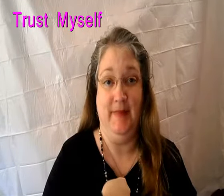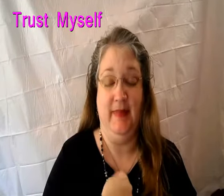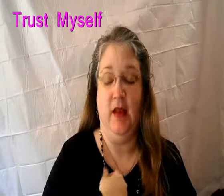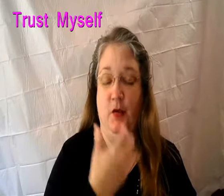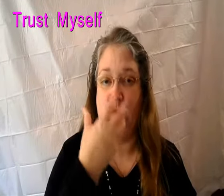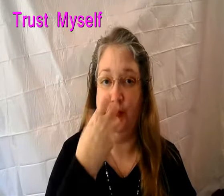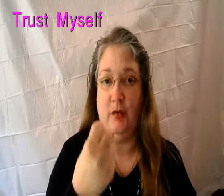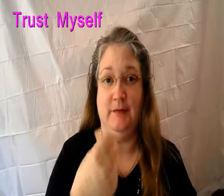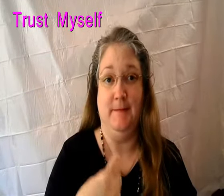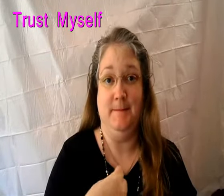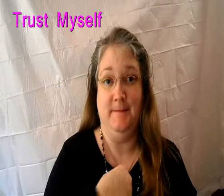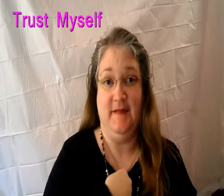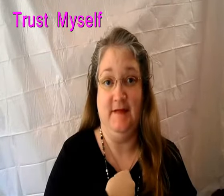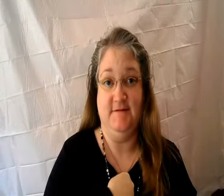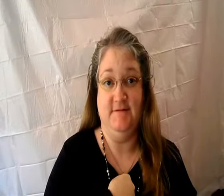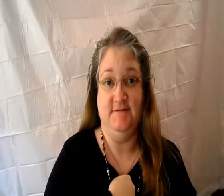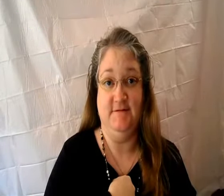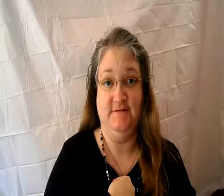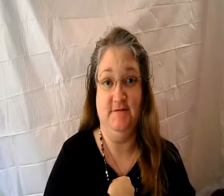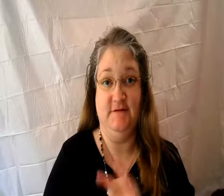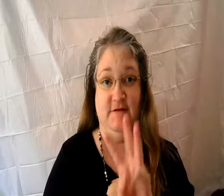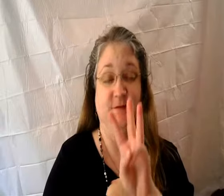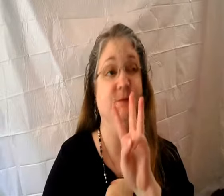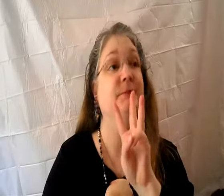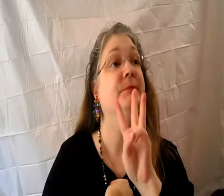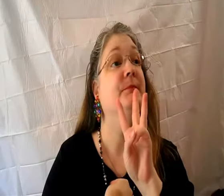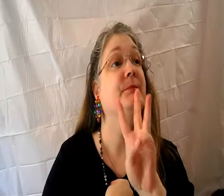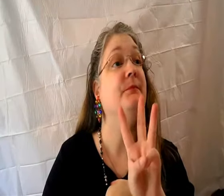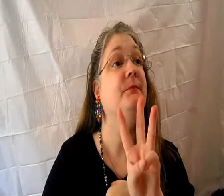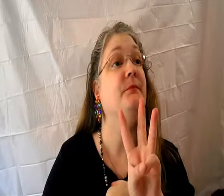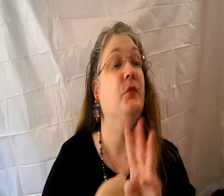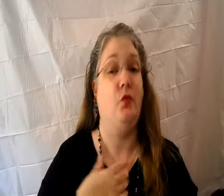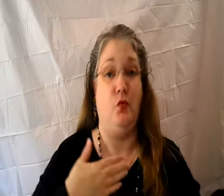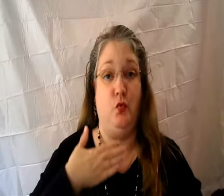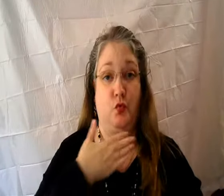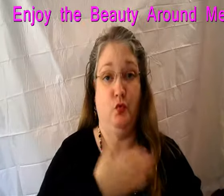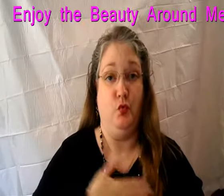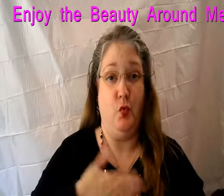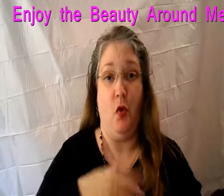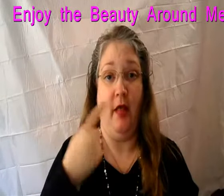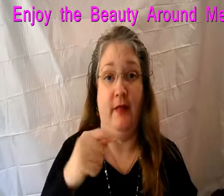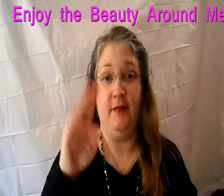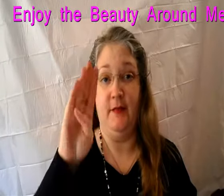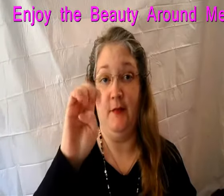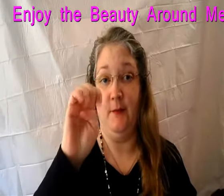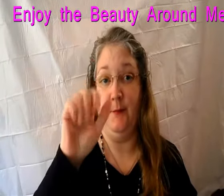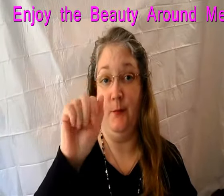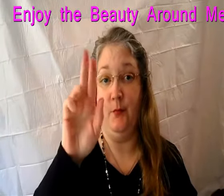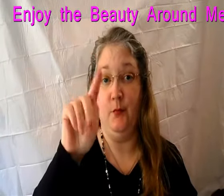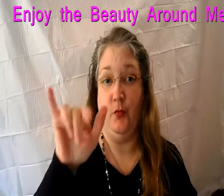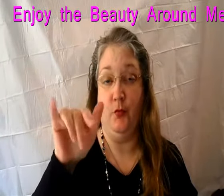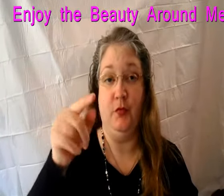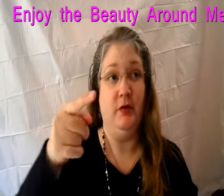His love and His grace And with the power of His Spirit, I can